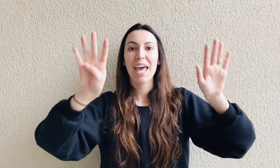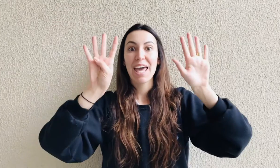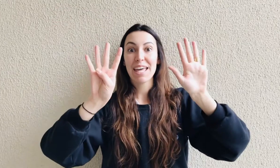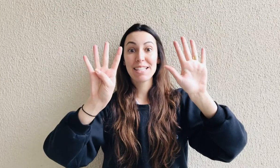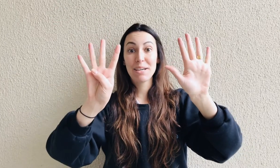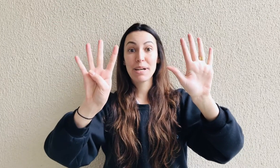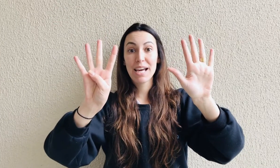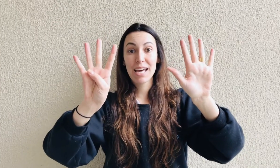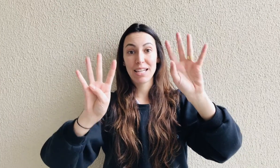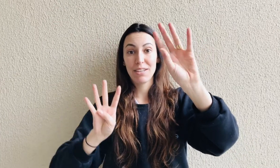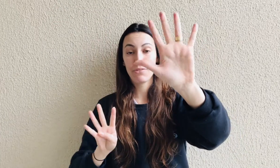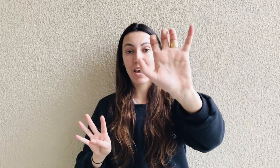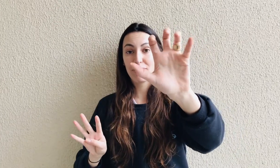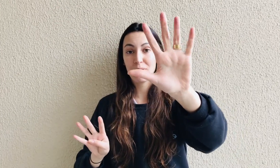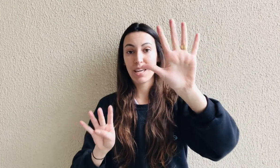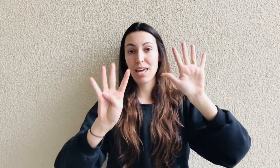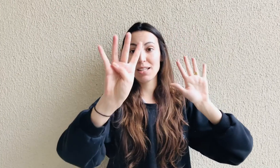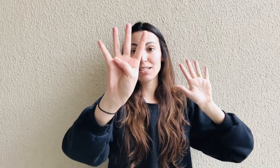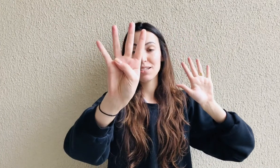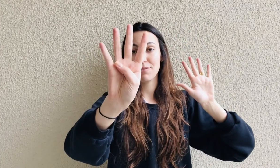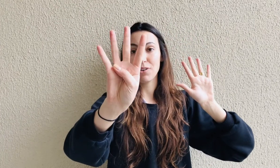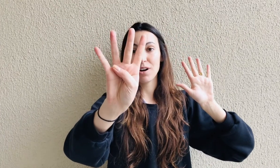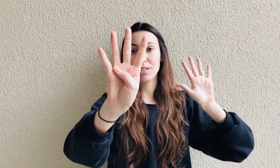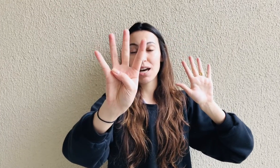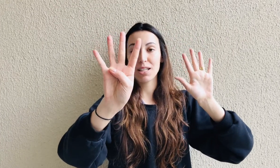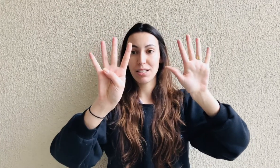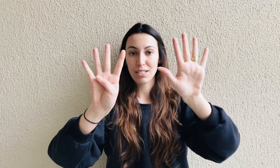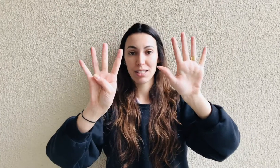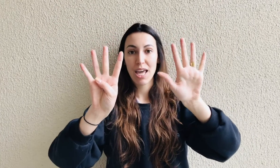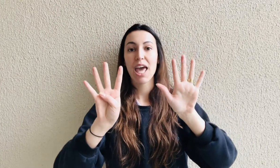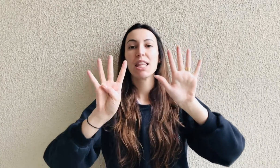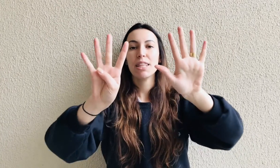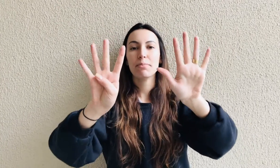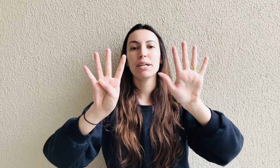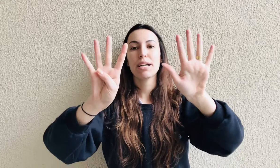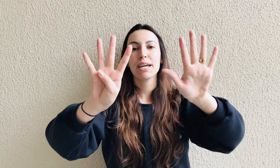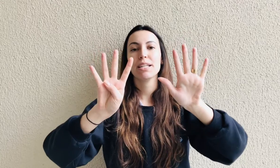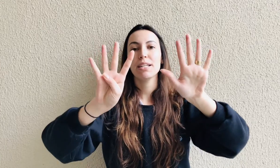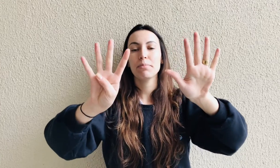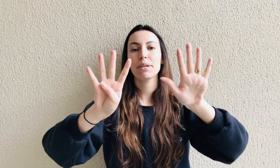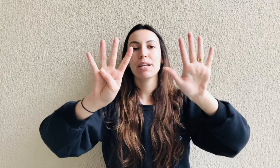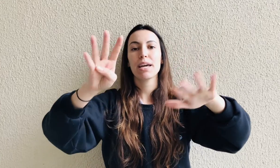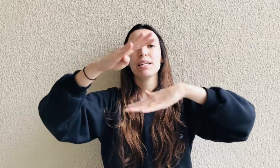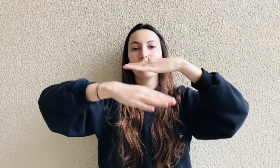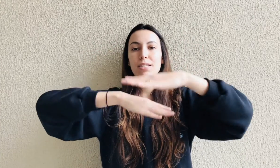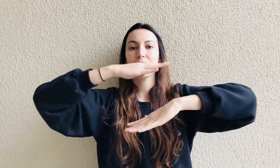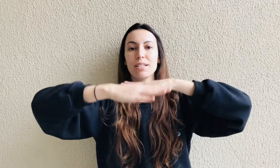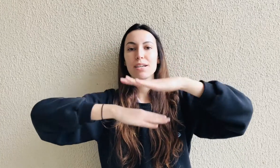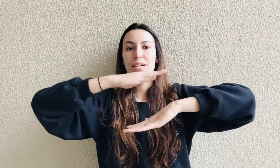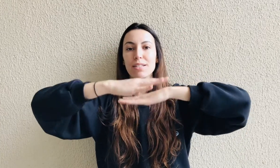And number 9, 5 in one hand, four on the other. Number 9, number 9, turn, turn,